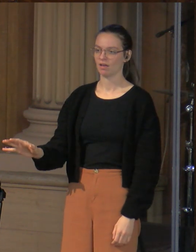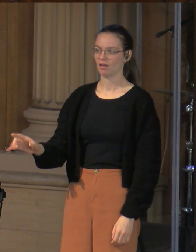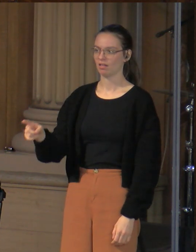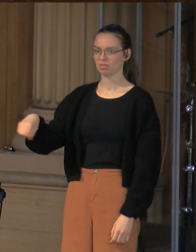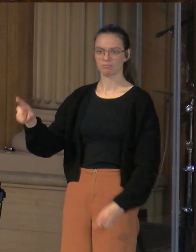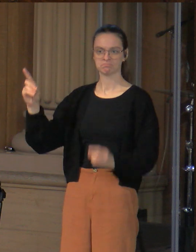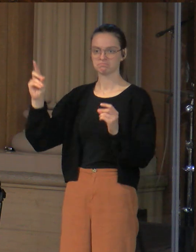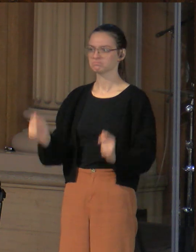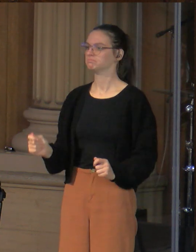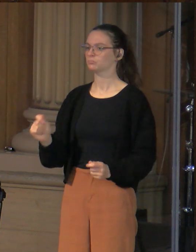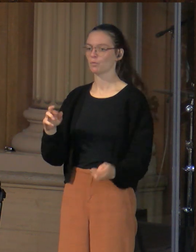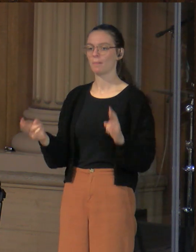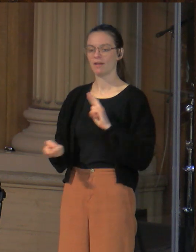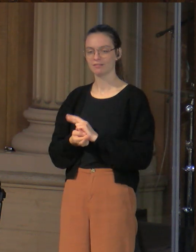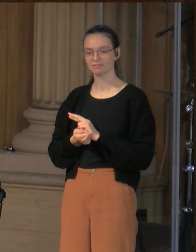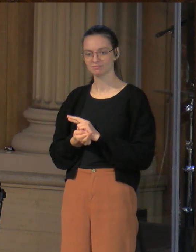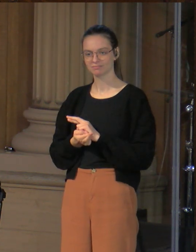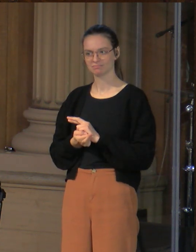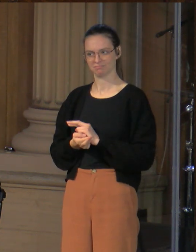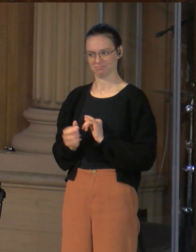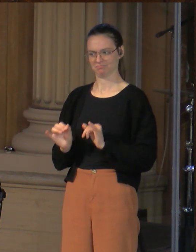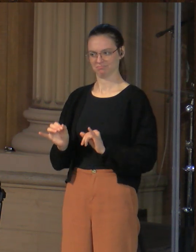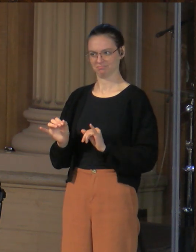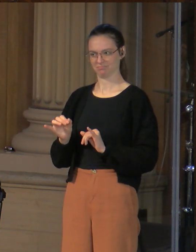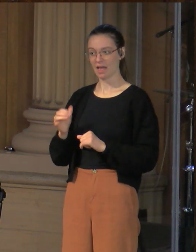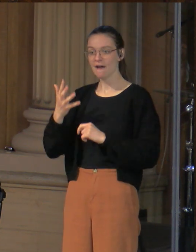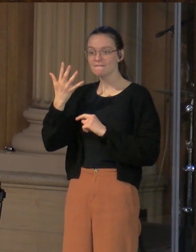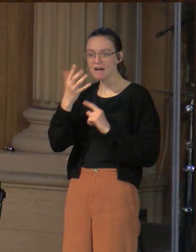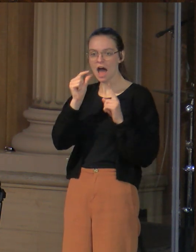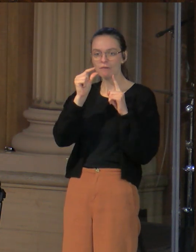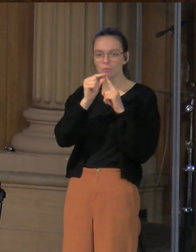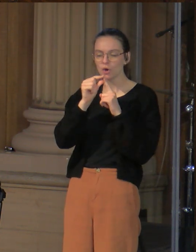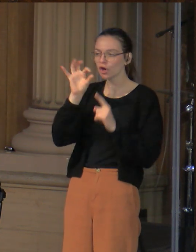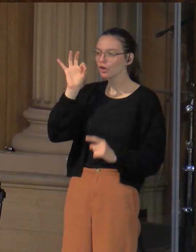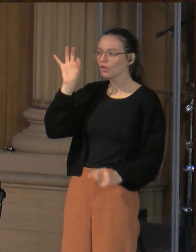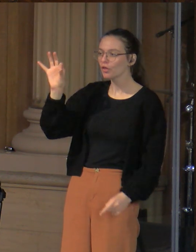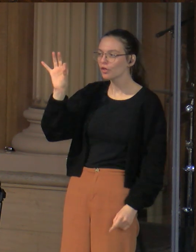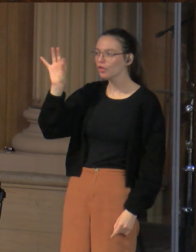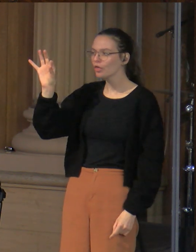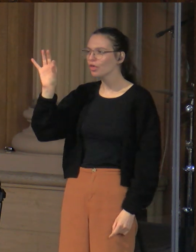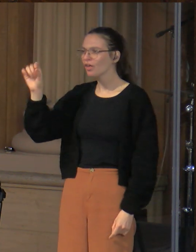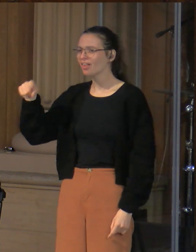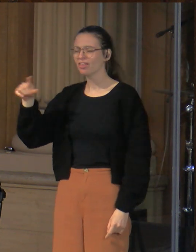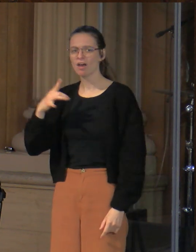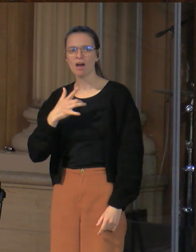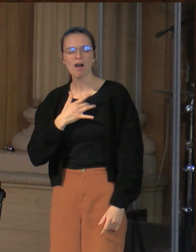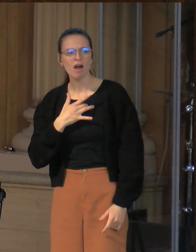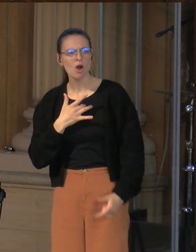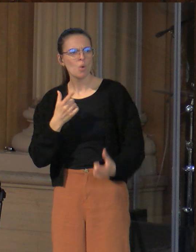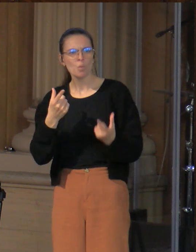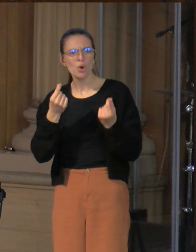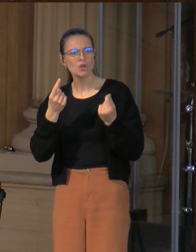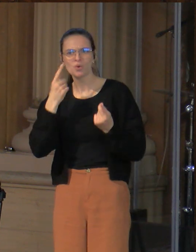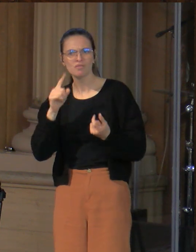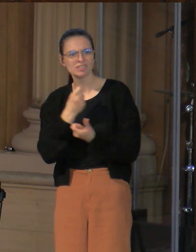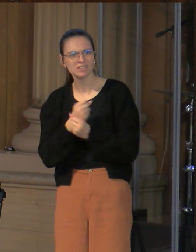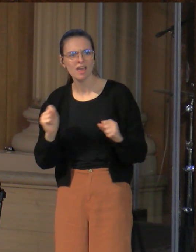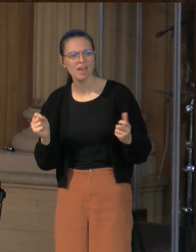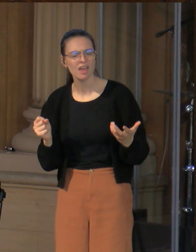repented. He comes and preaches a five-word sermon, and they're in tears going, what wants me to do to be saved? Like, we need, we want to